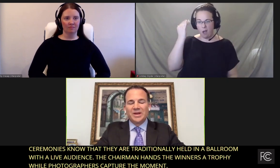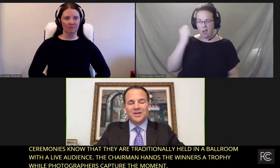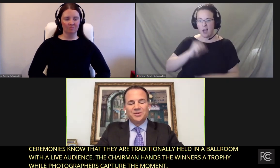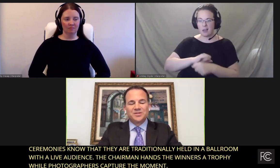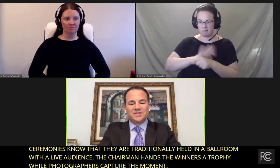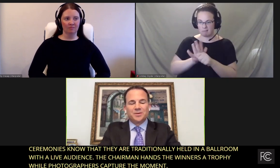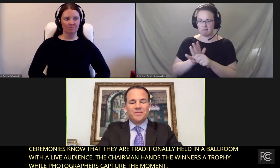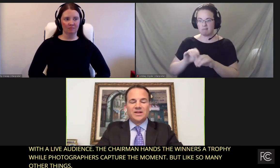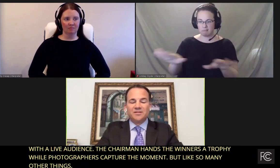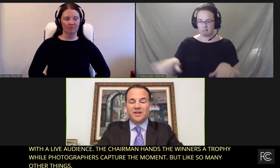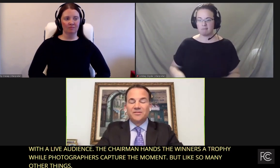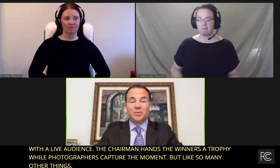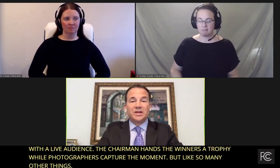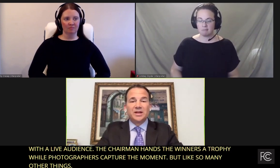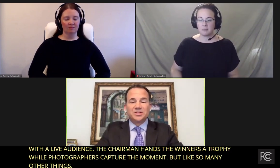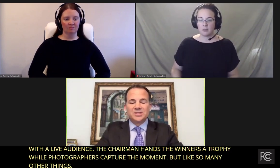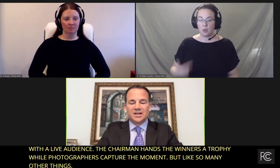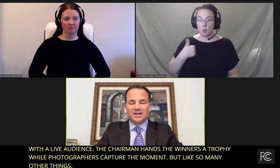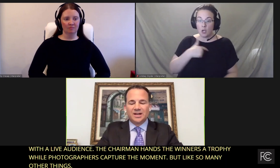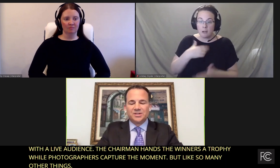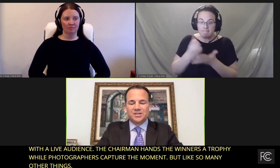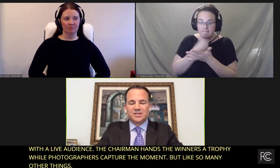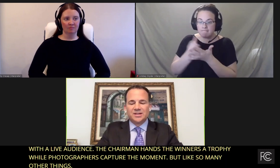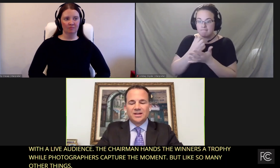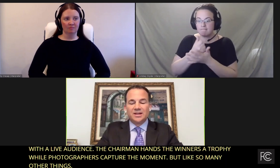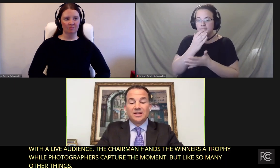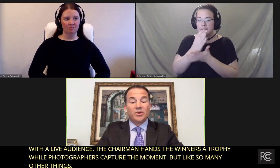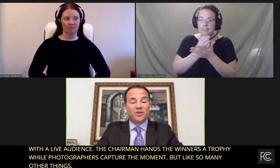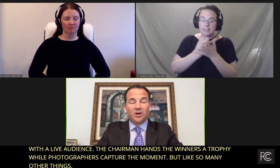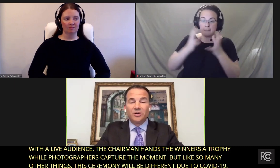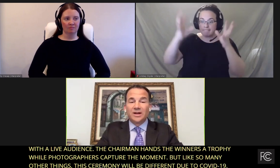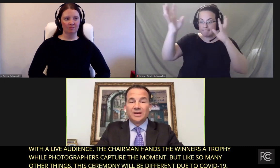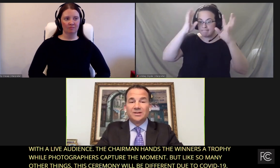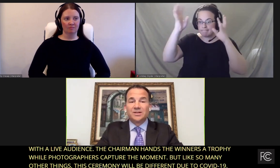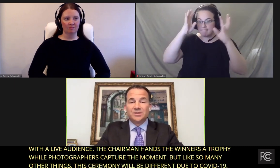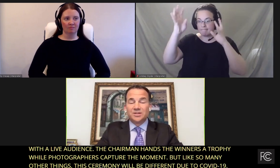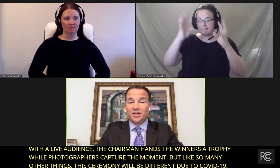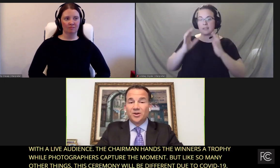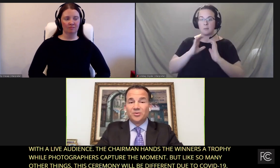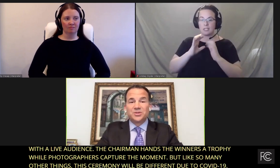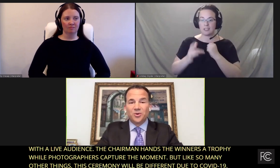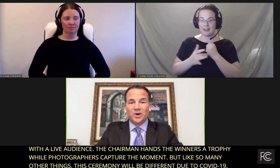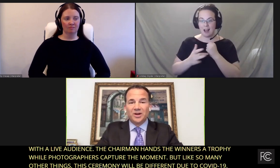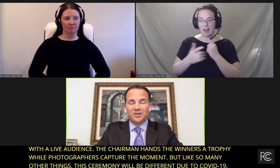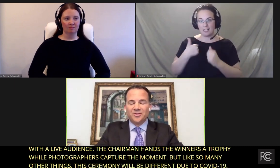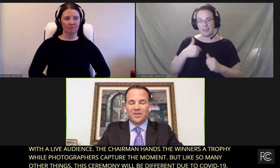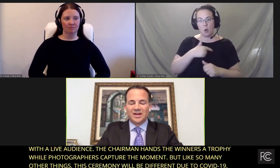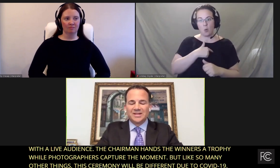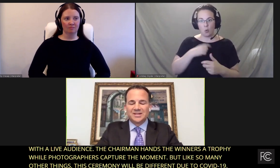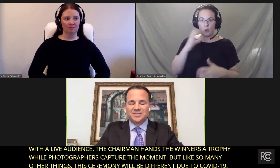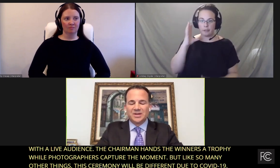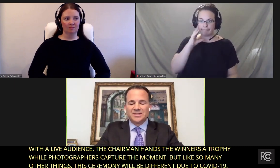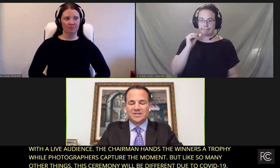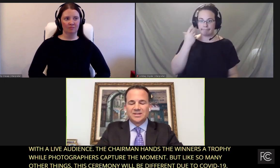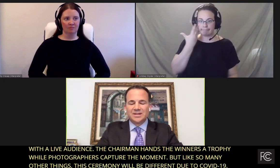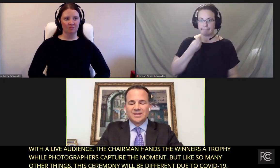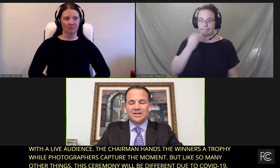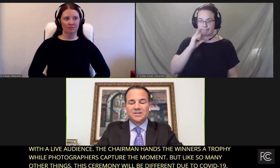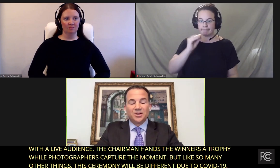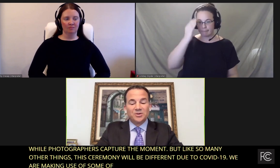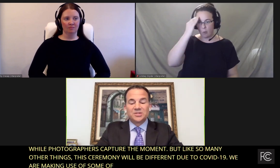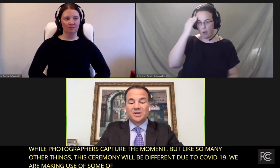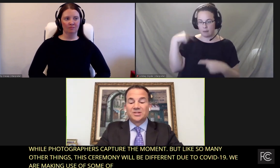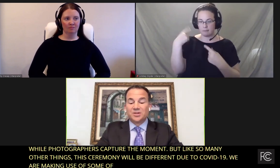We are making use of some of the innovative communications technologies that we have all gotten to know so well over the last six months